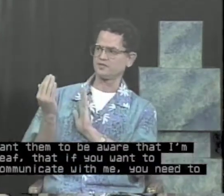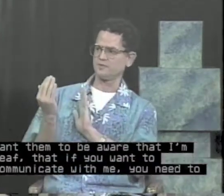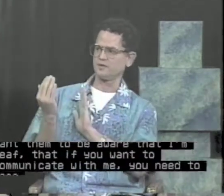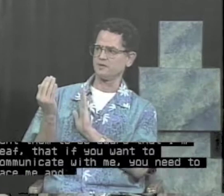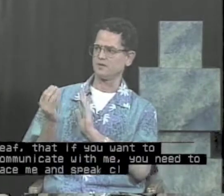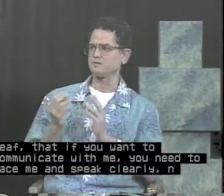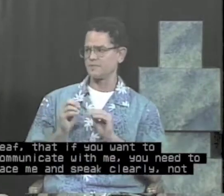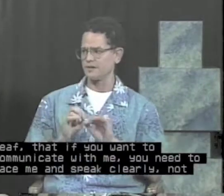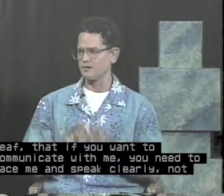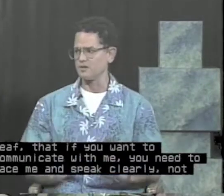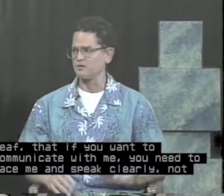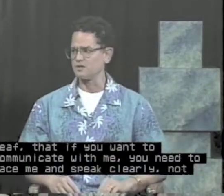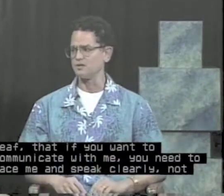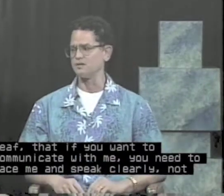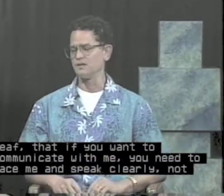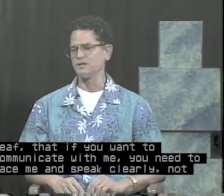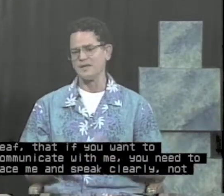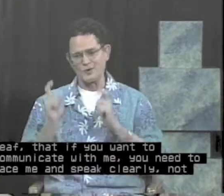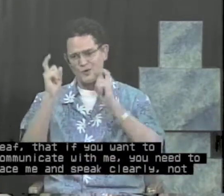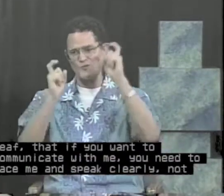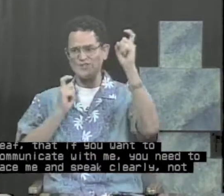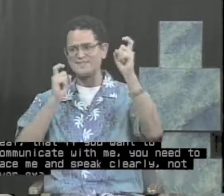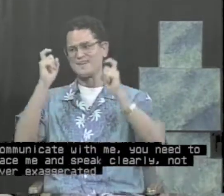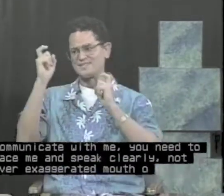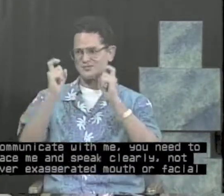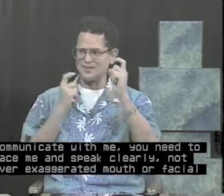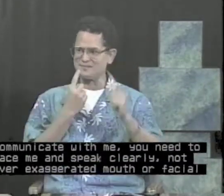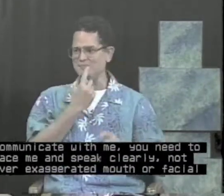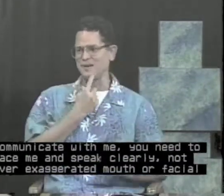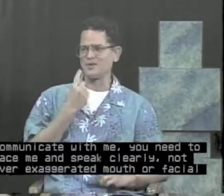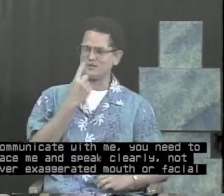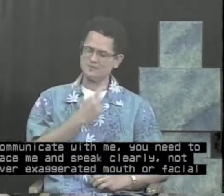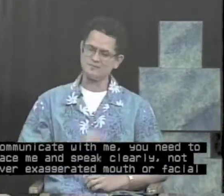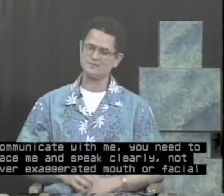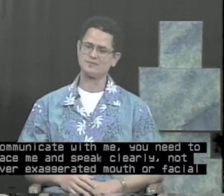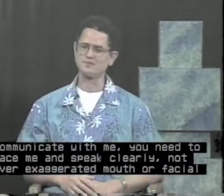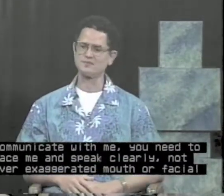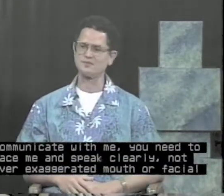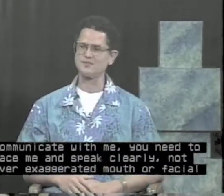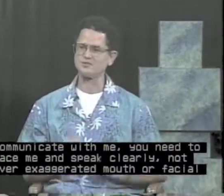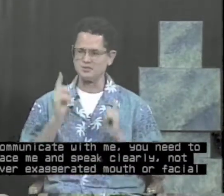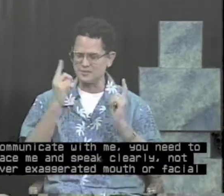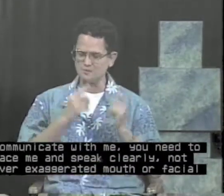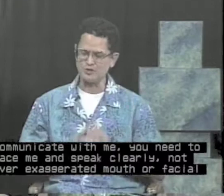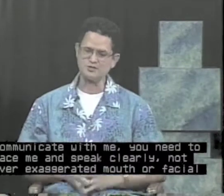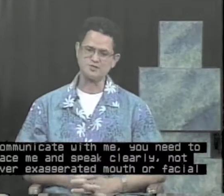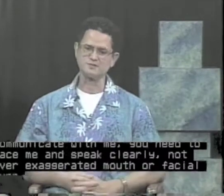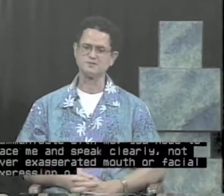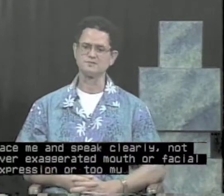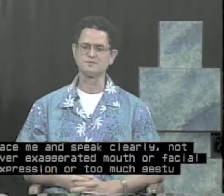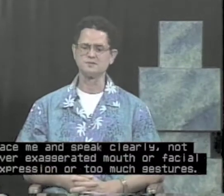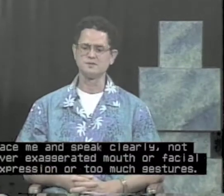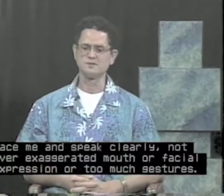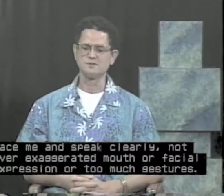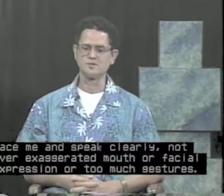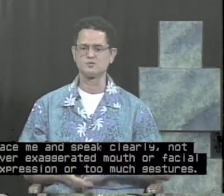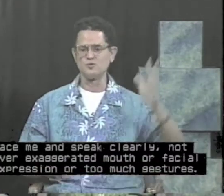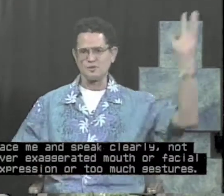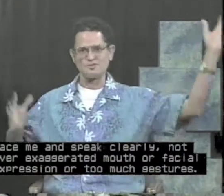me and speak clearly, not over-exaggerated mouth or facial expression or too much